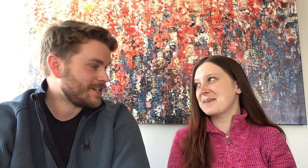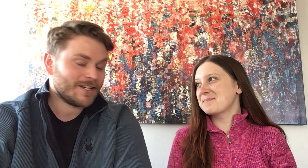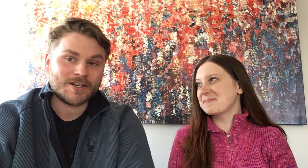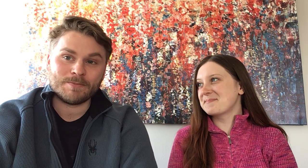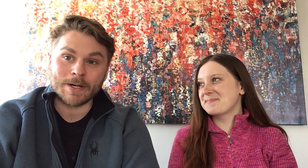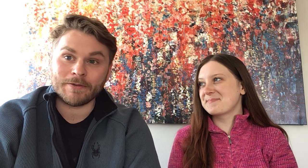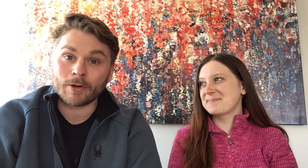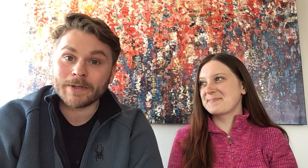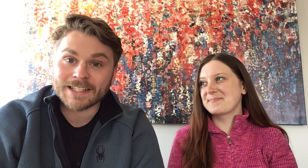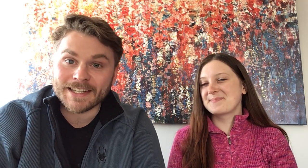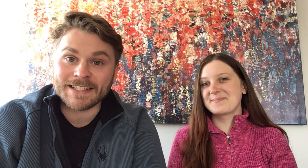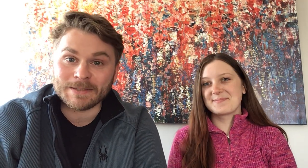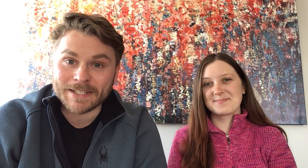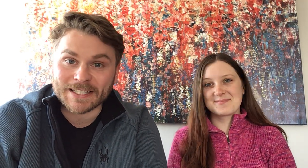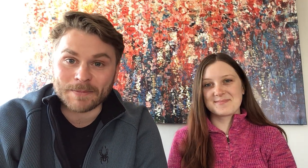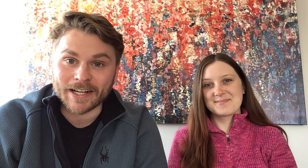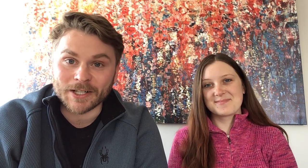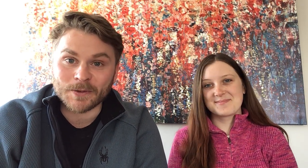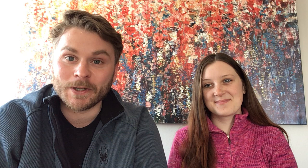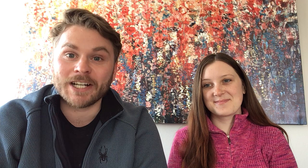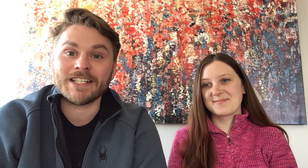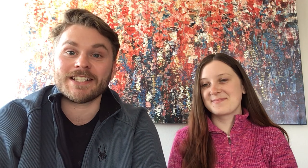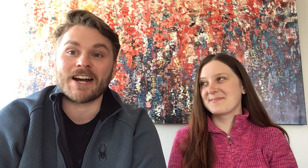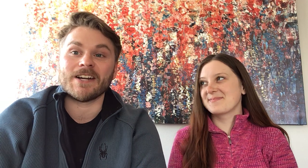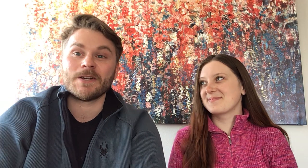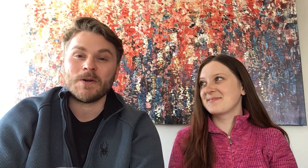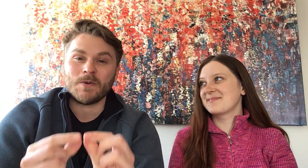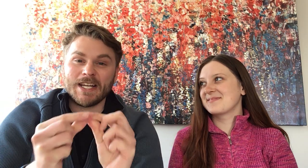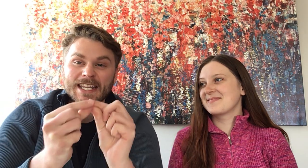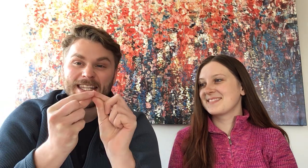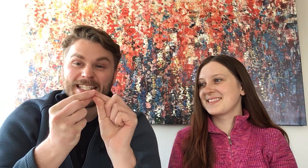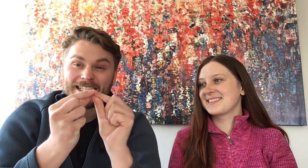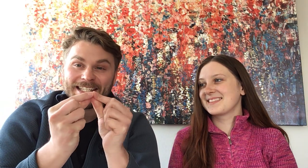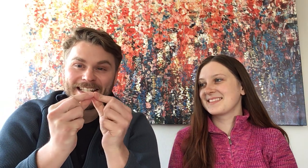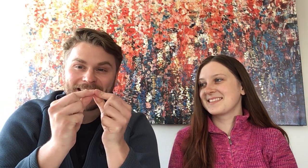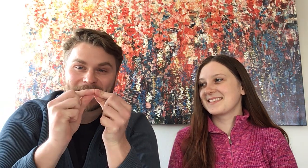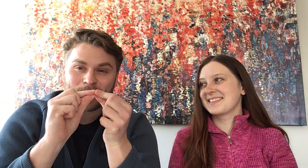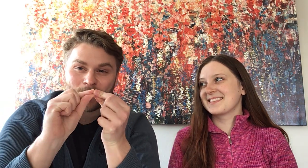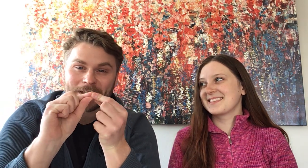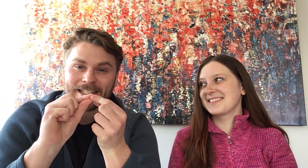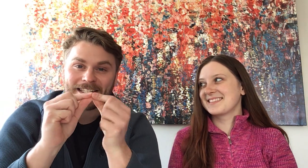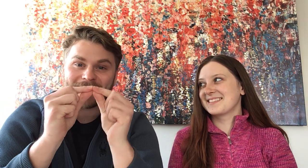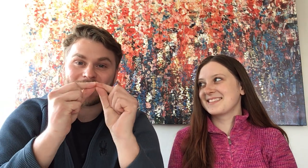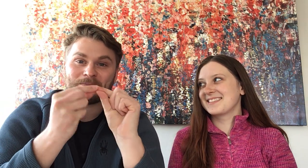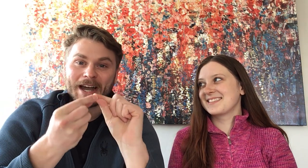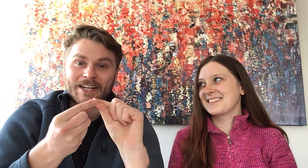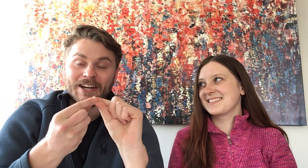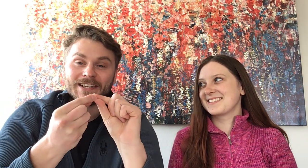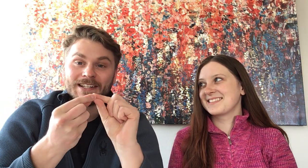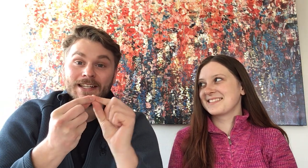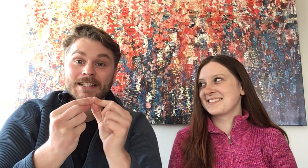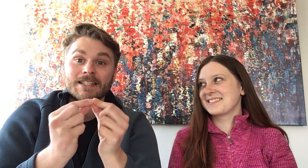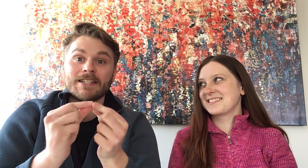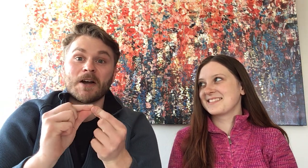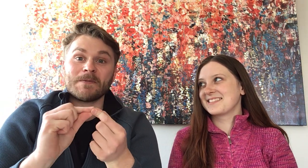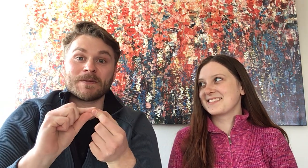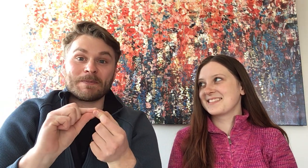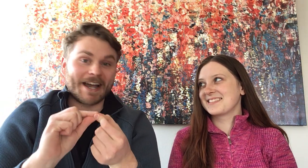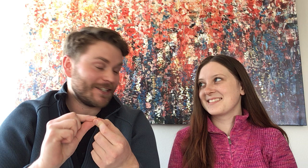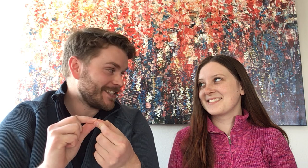But before we get to the Itsy Bitsy Spider, we're going to start with the Teeny Weeny Spider. Some spiders